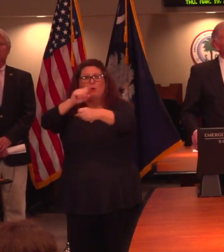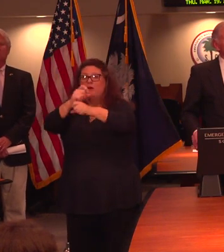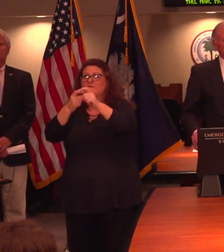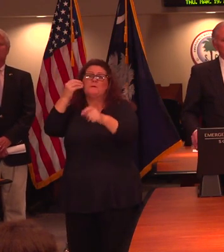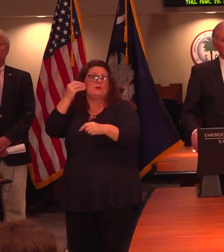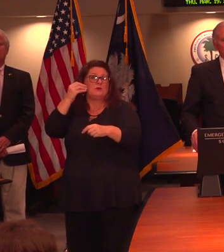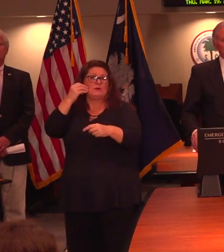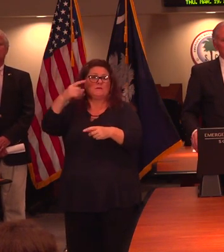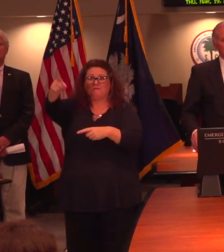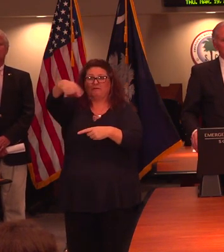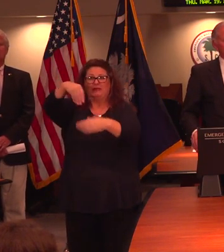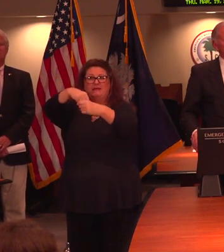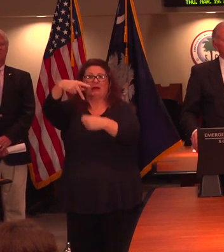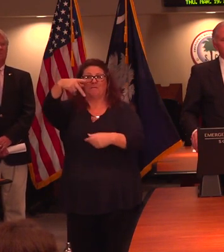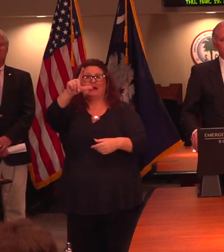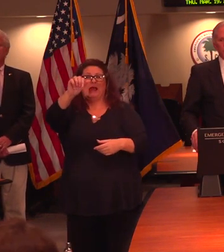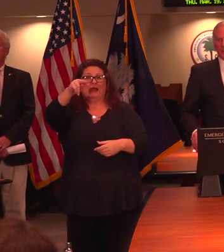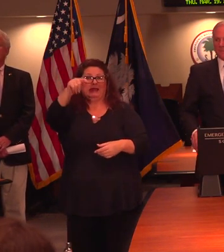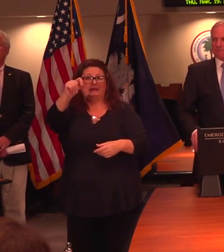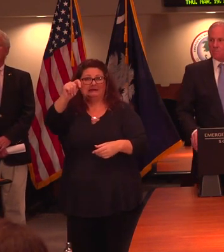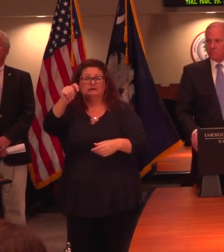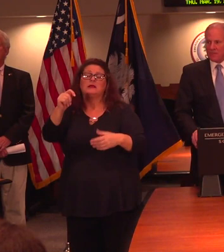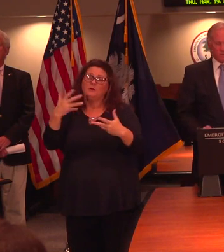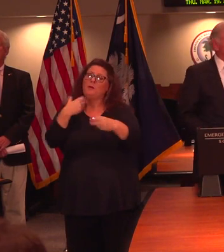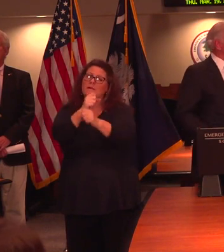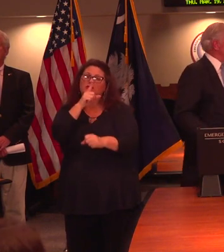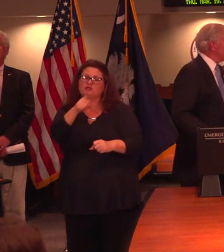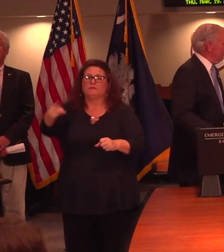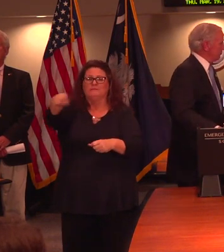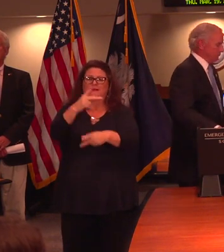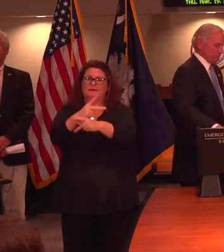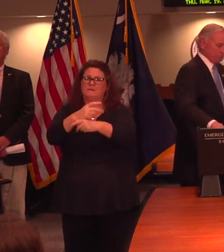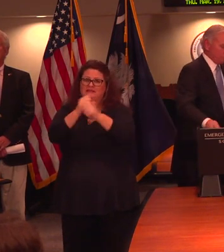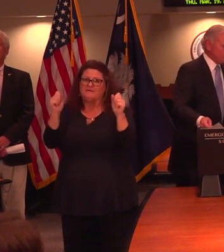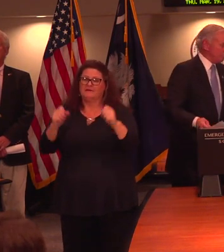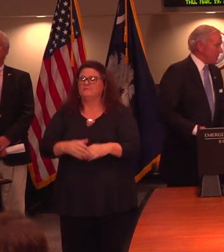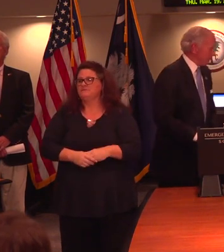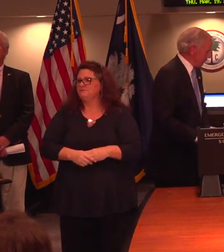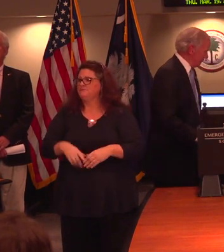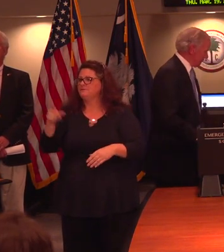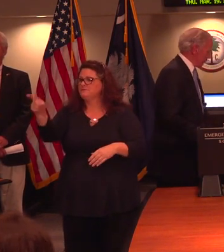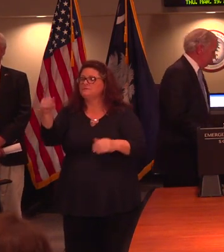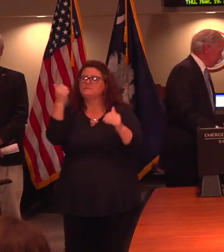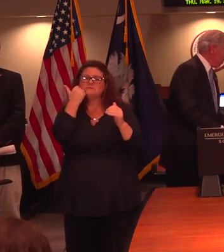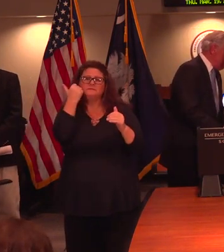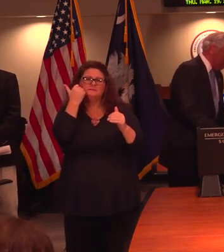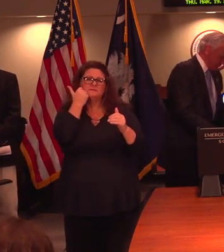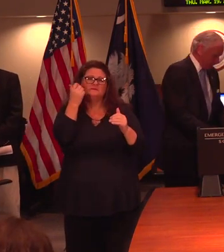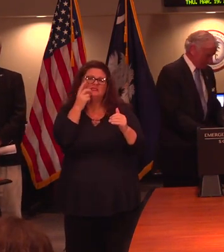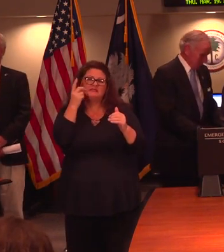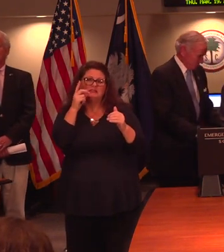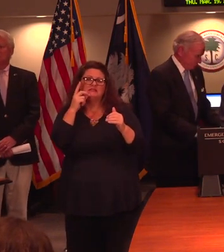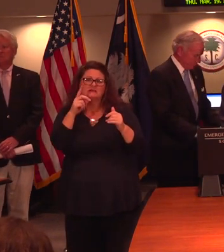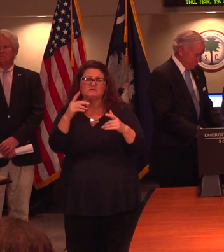that their workers and employees are safe. Dr. Bell, there are 2,000 dentists in the states, and when you go to a dentist, you're going to be